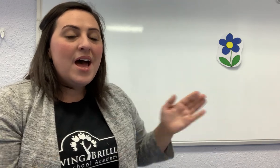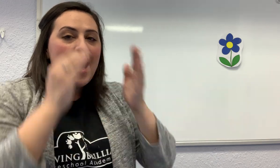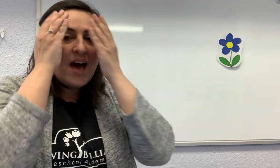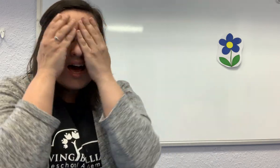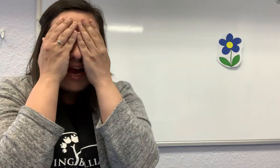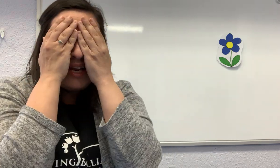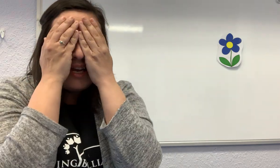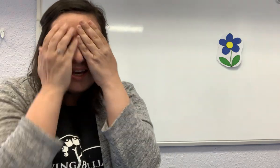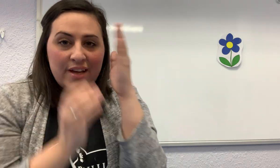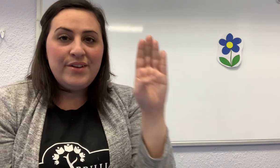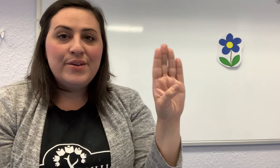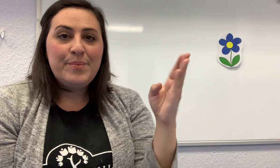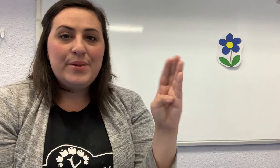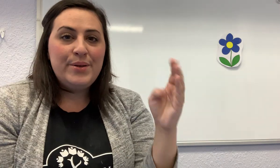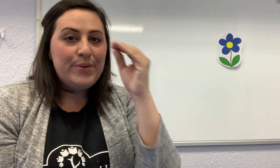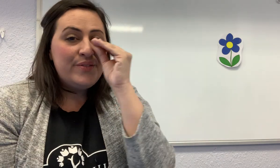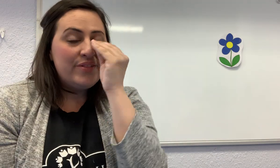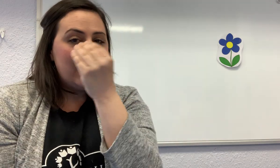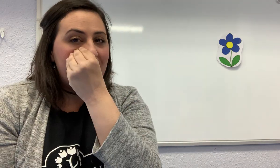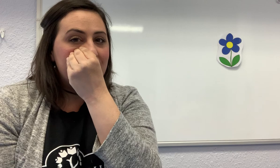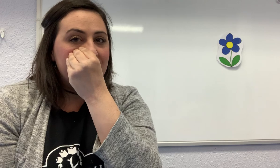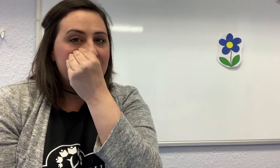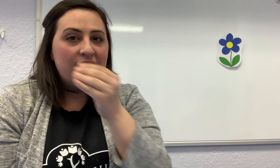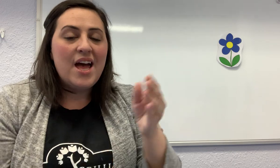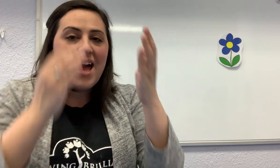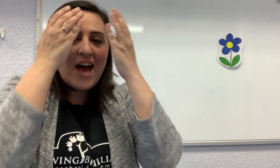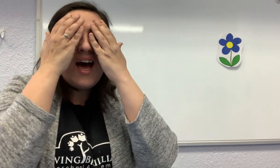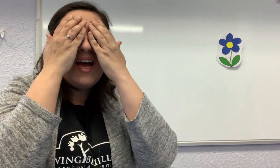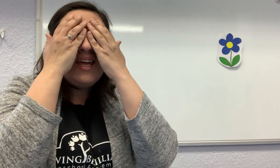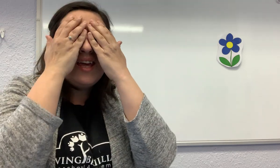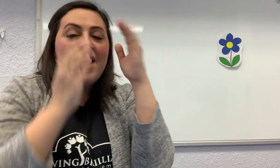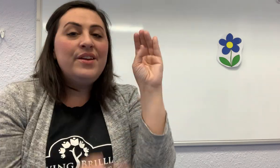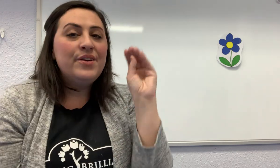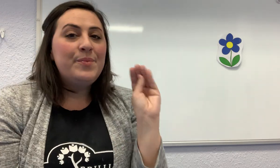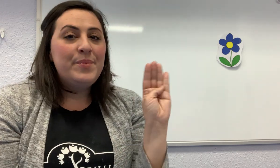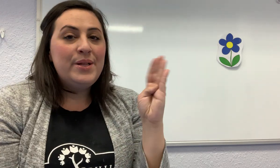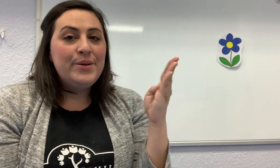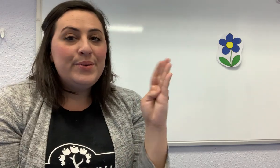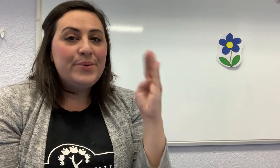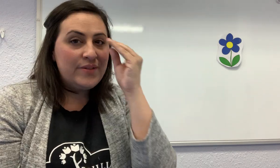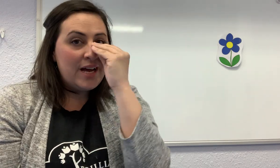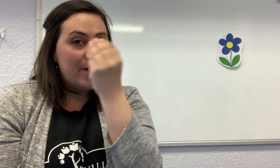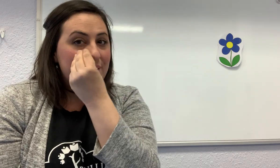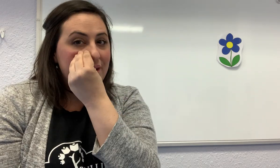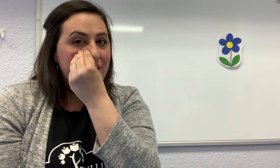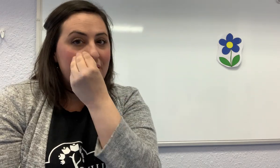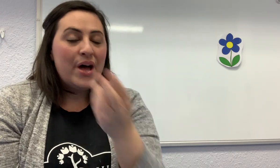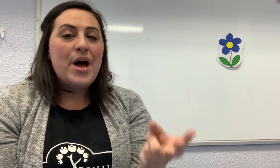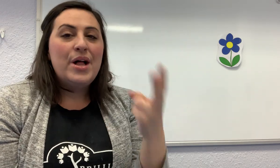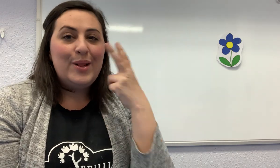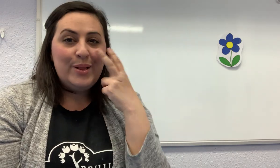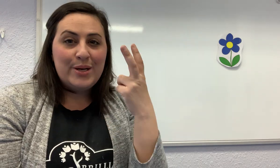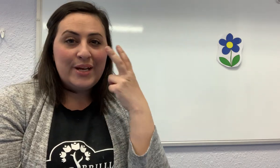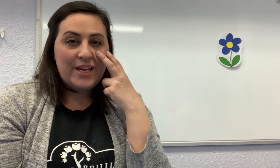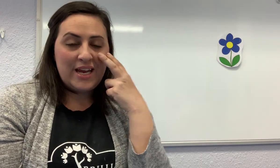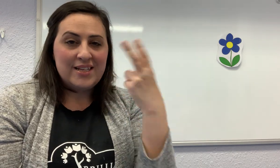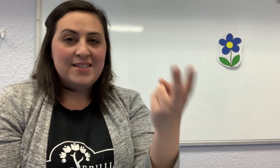Here Hiding under blue flower. Hiding under blue flower. Look and